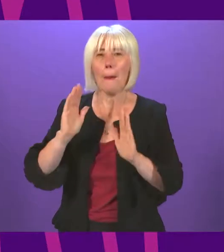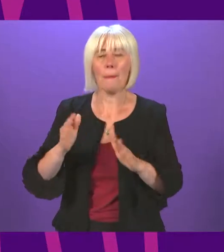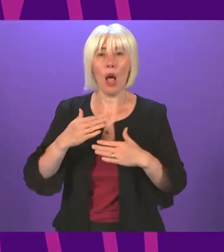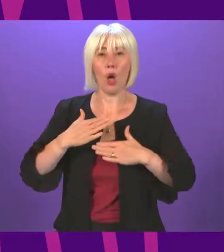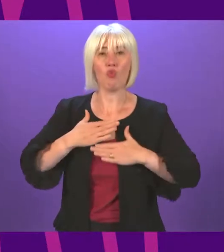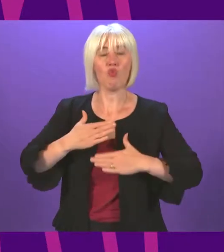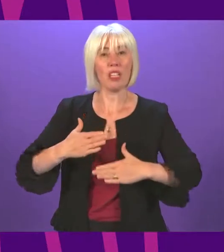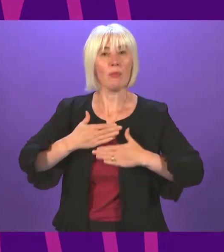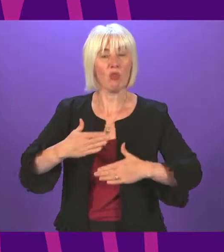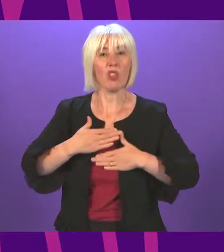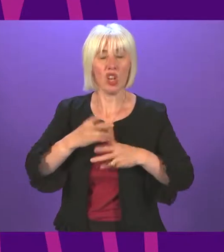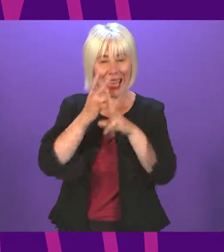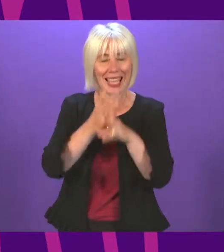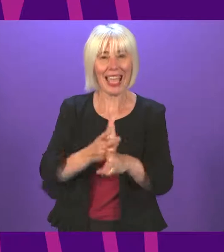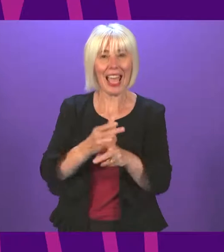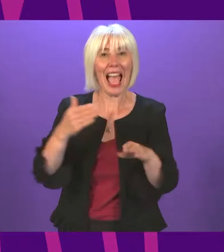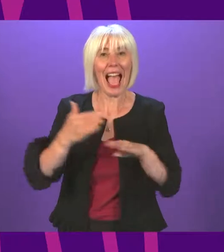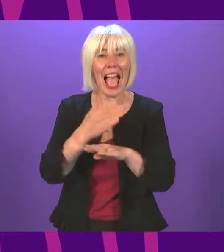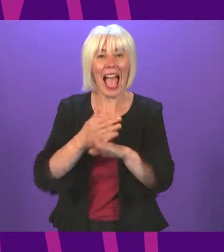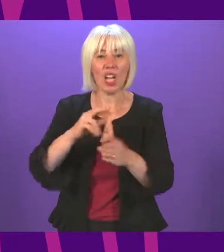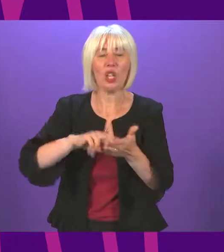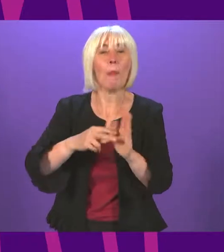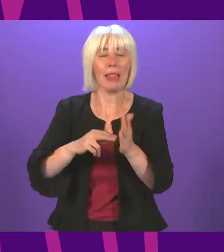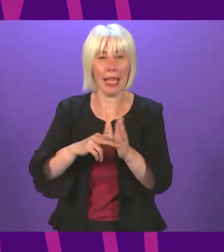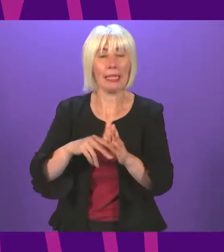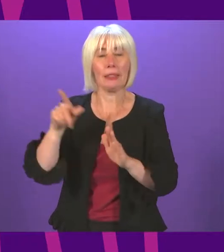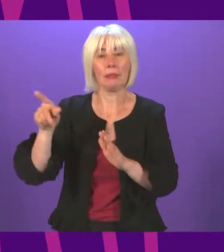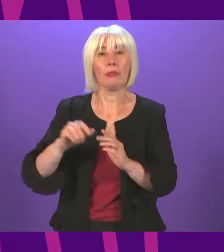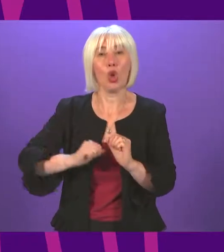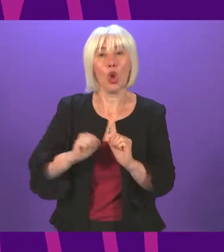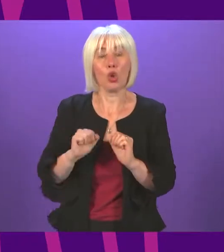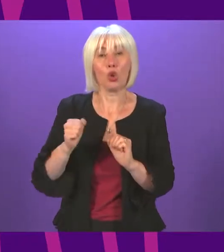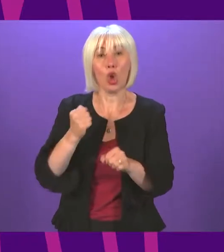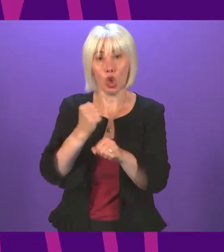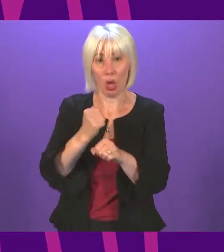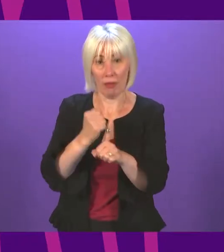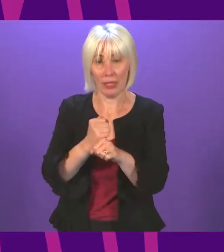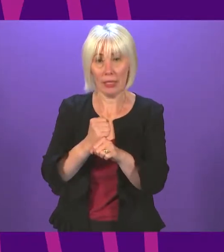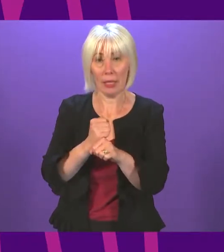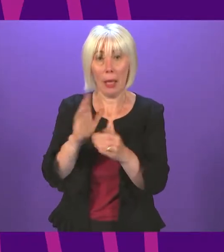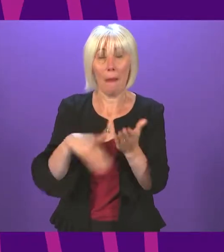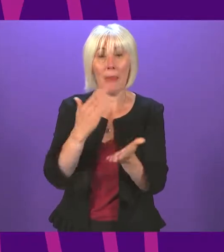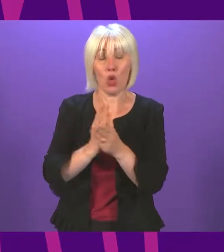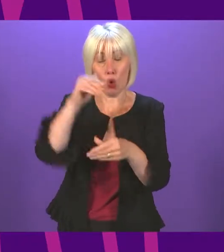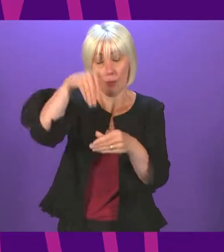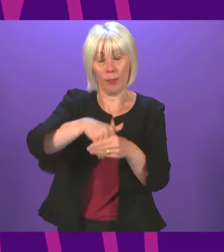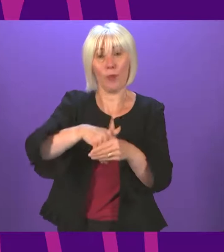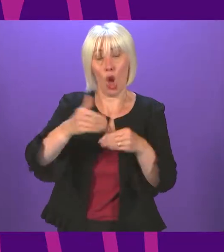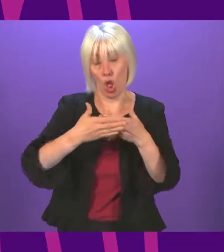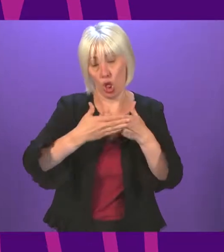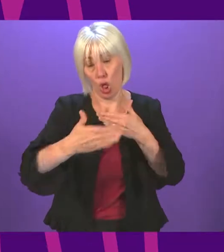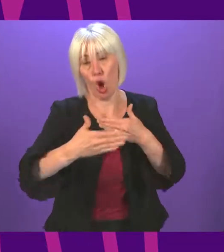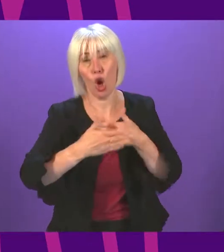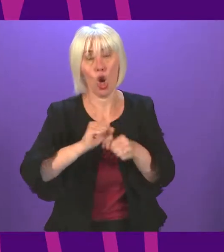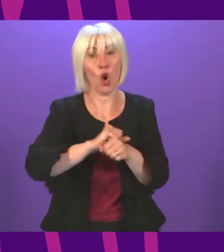care action plan that's being implemented right now by the Scottish Government does include long Covid as part of